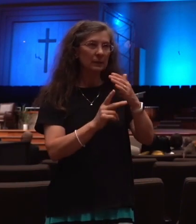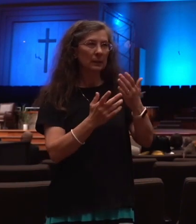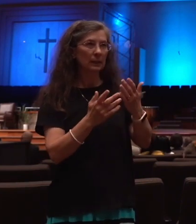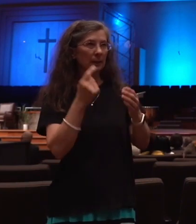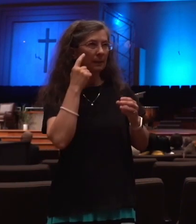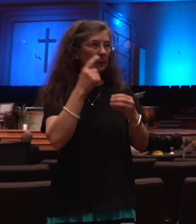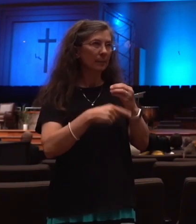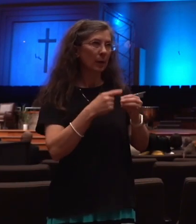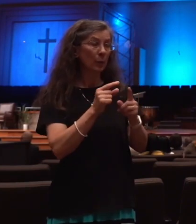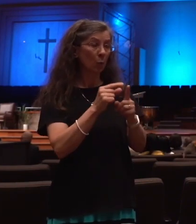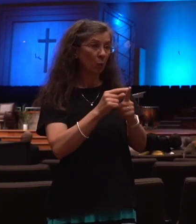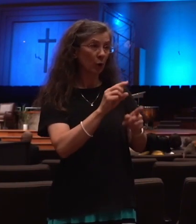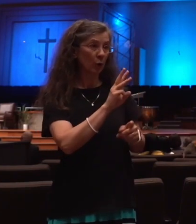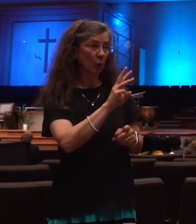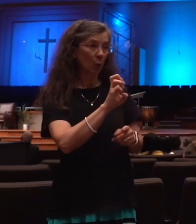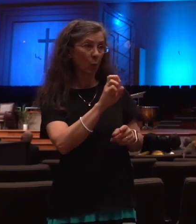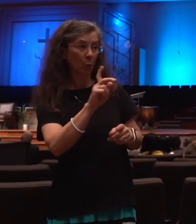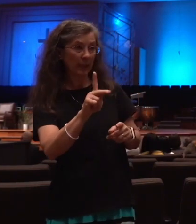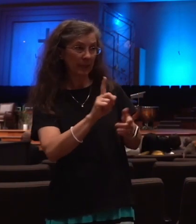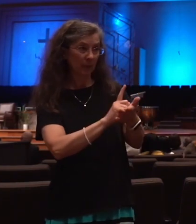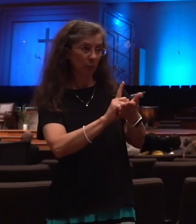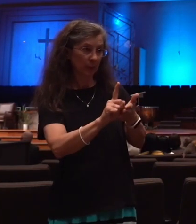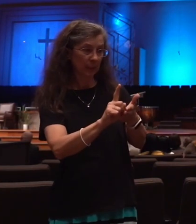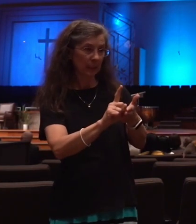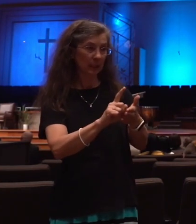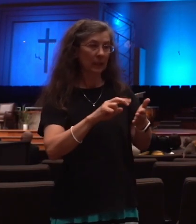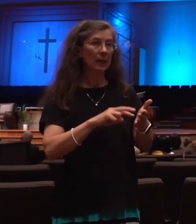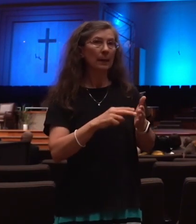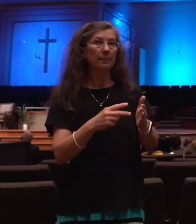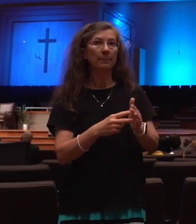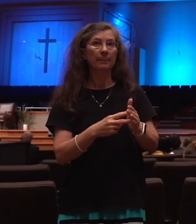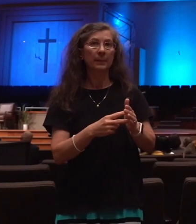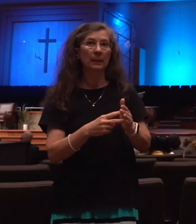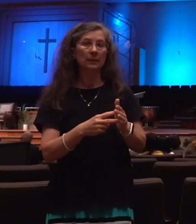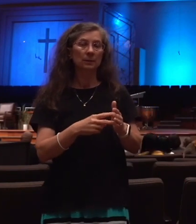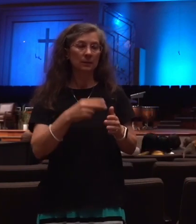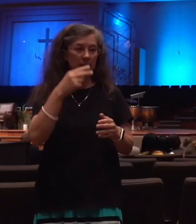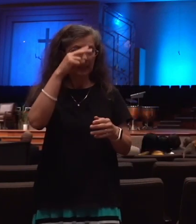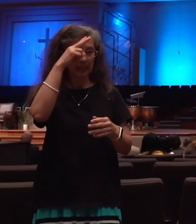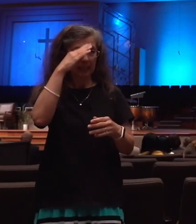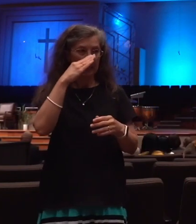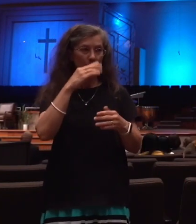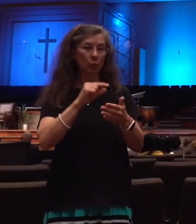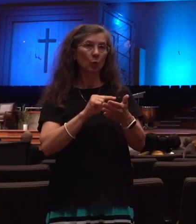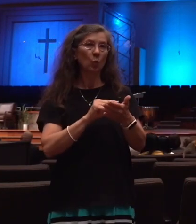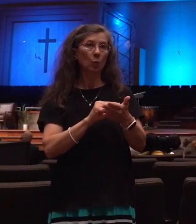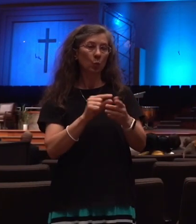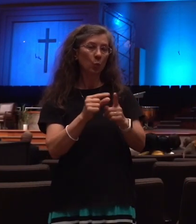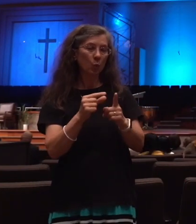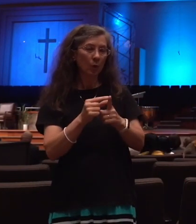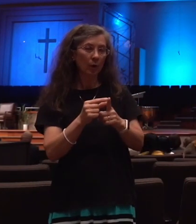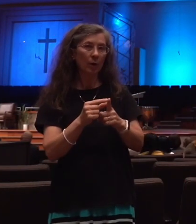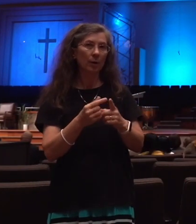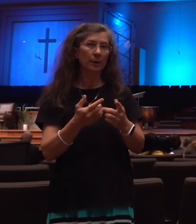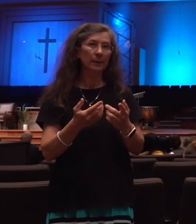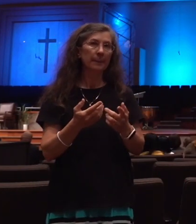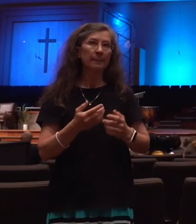week, as we said last week, means, is the Greek or the Hebrew word shabuah. And it basically